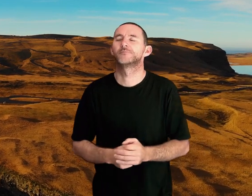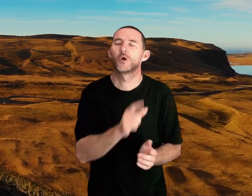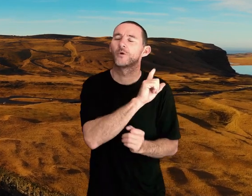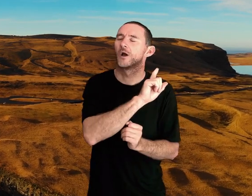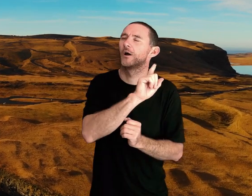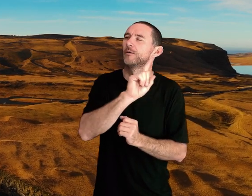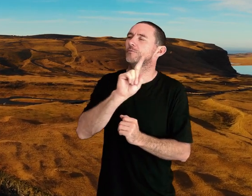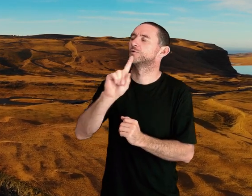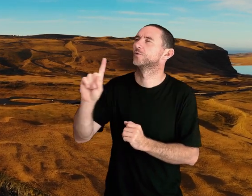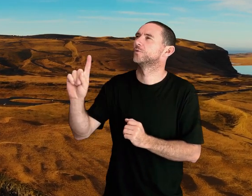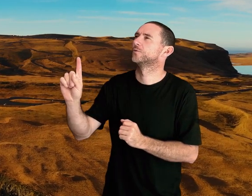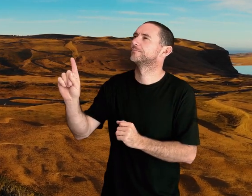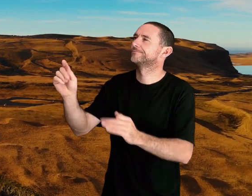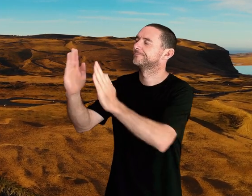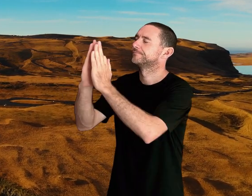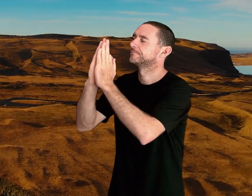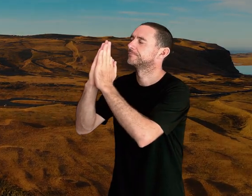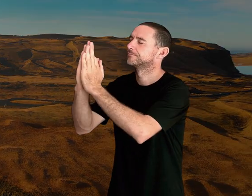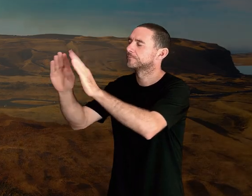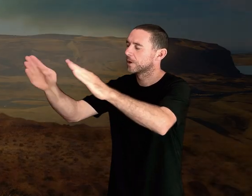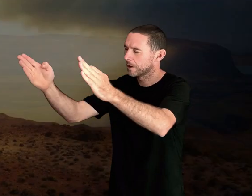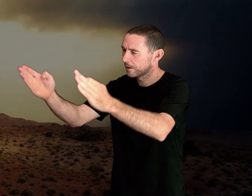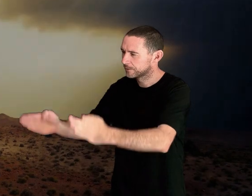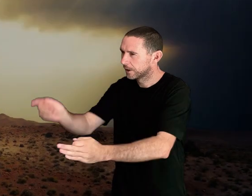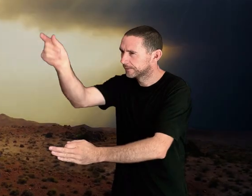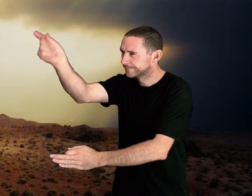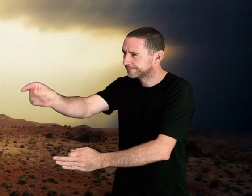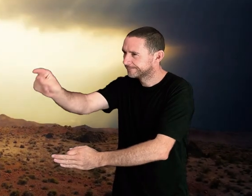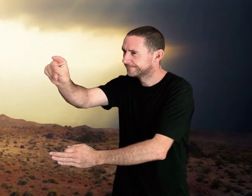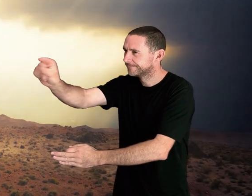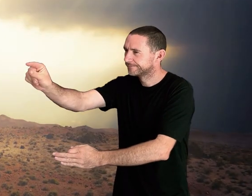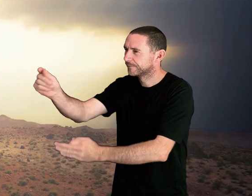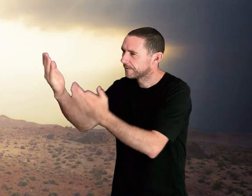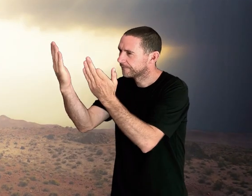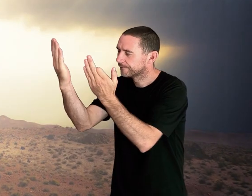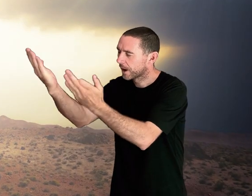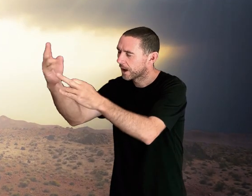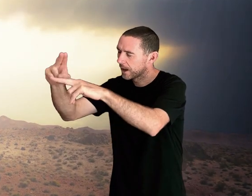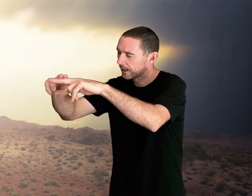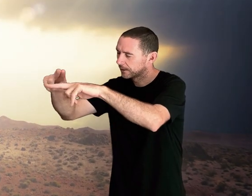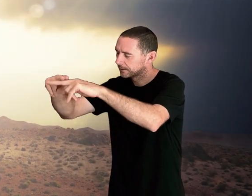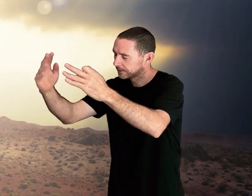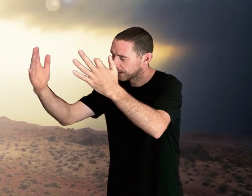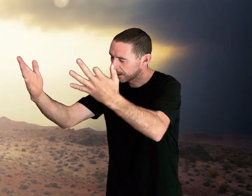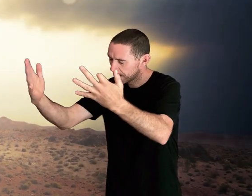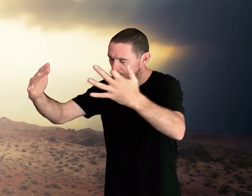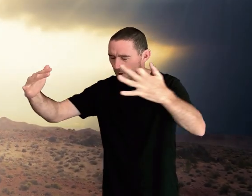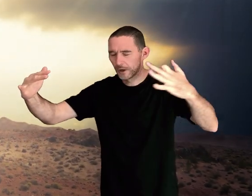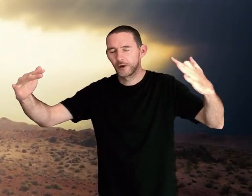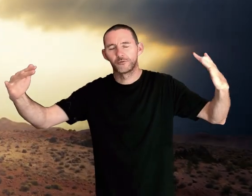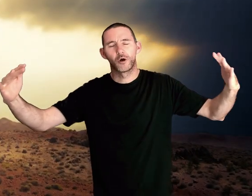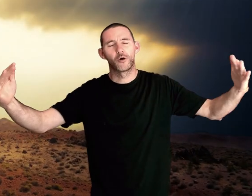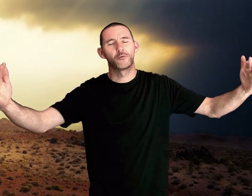Oh, come to the altar. The Father's